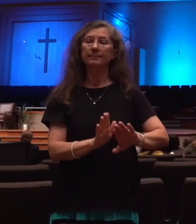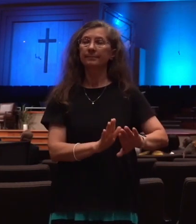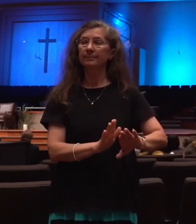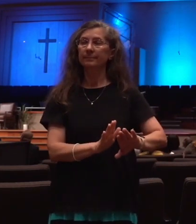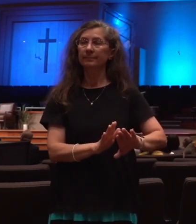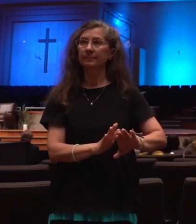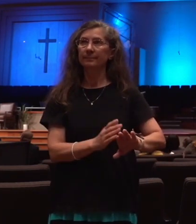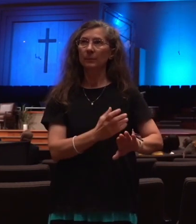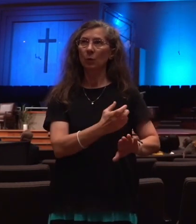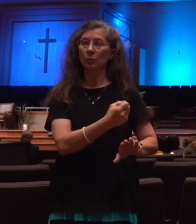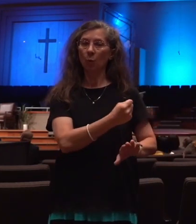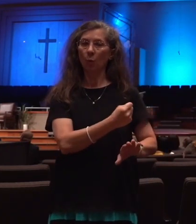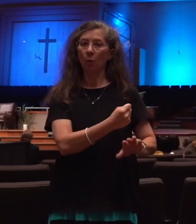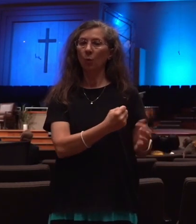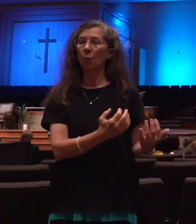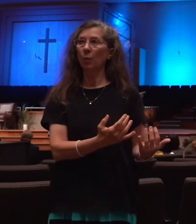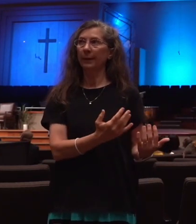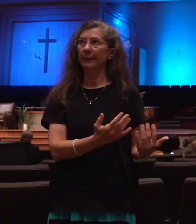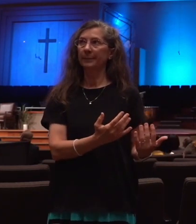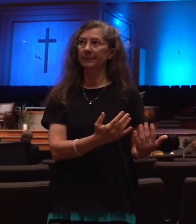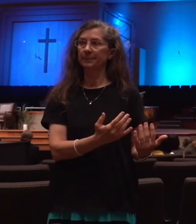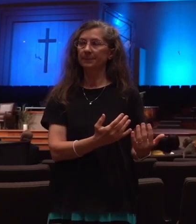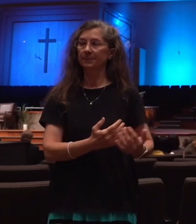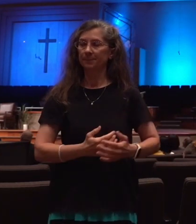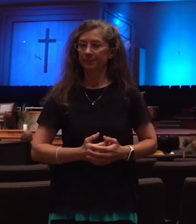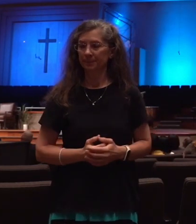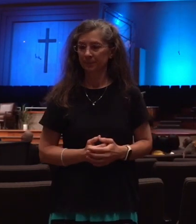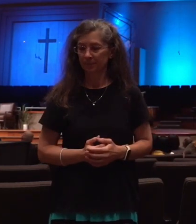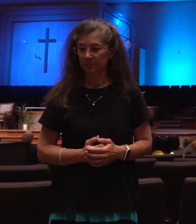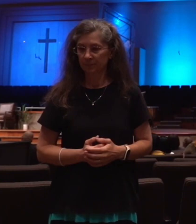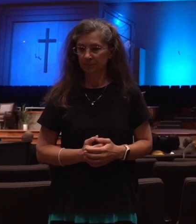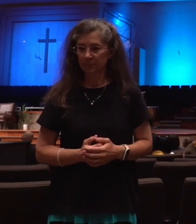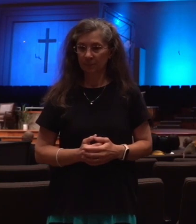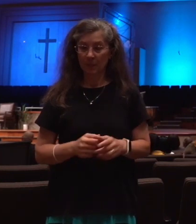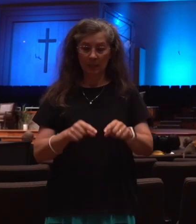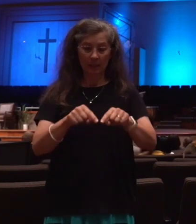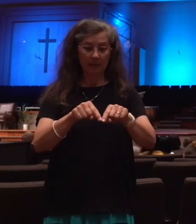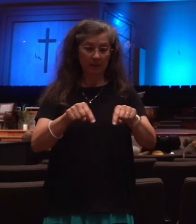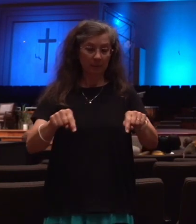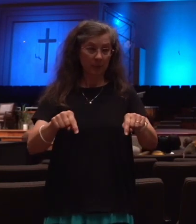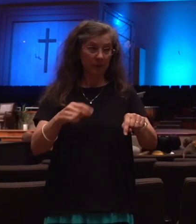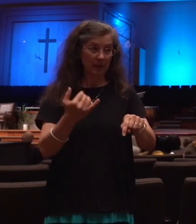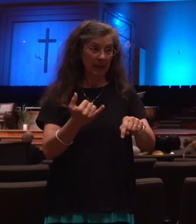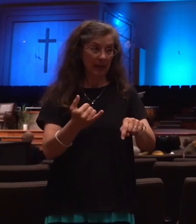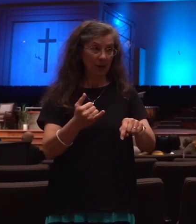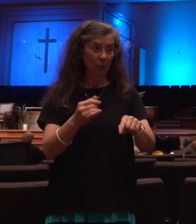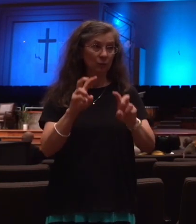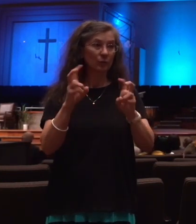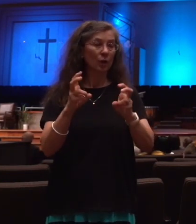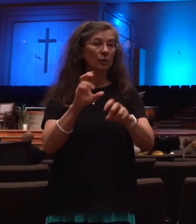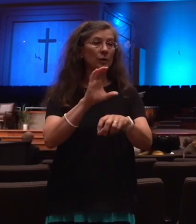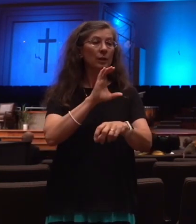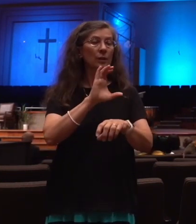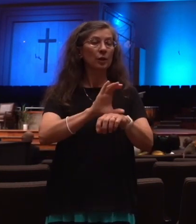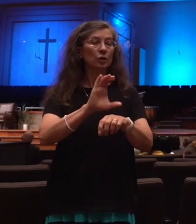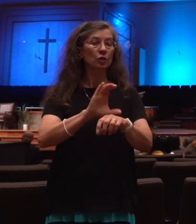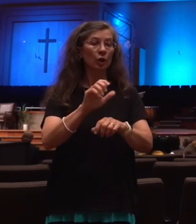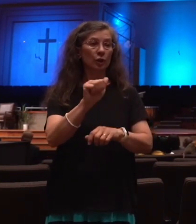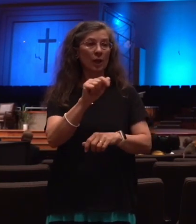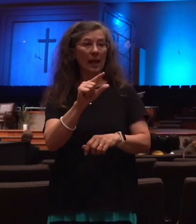period of time, which at this time is what we call the church age. And that's that gap. That's the gap that we